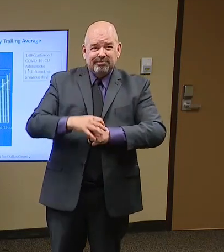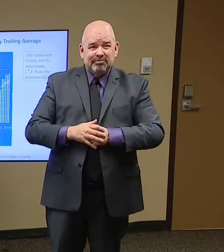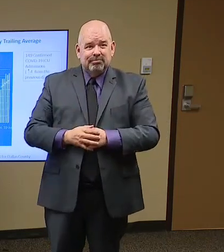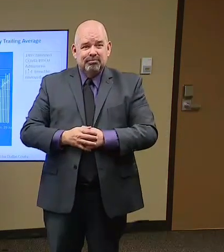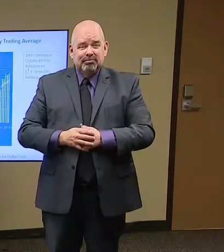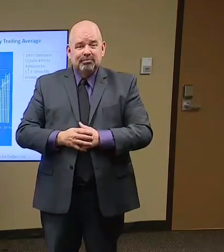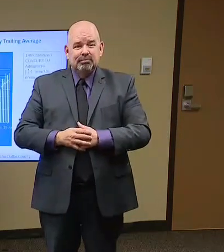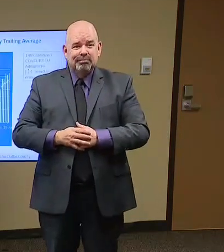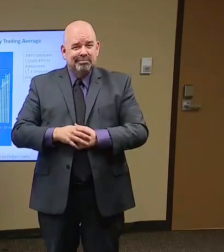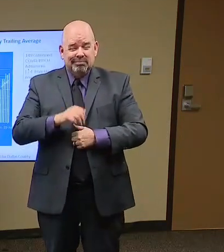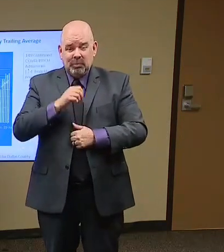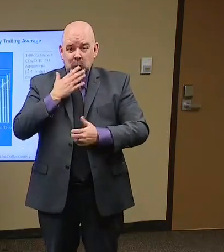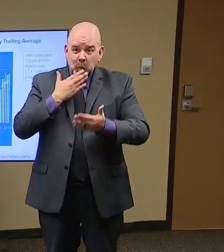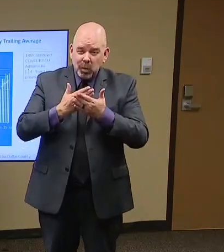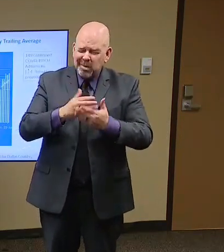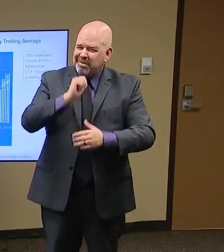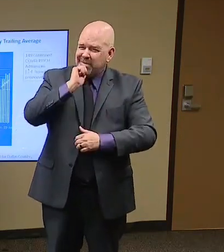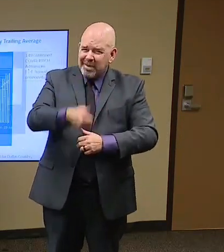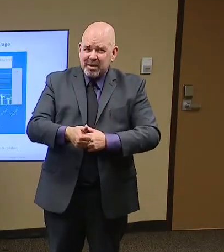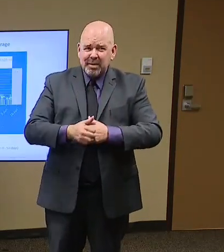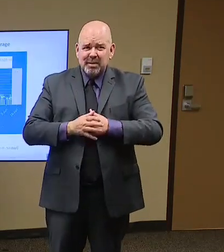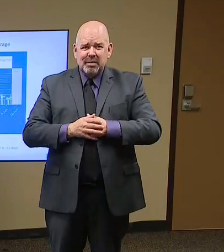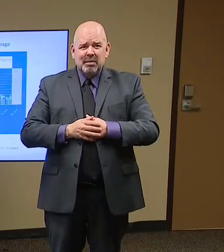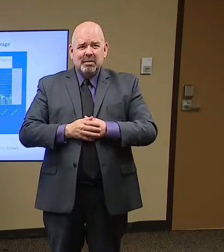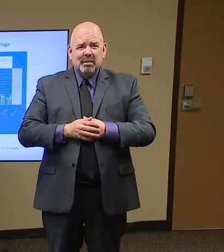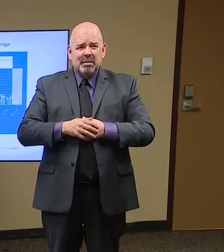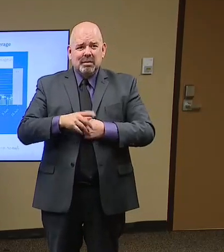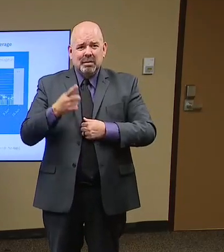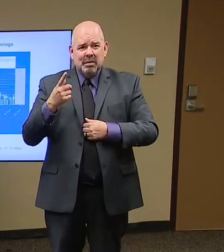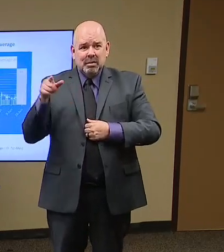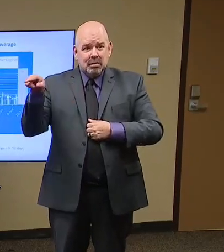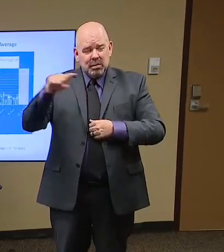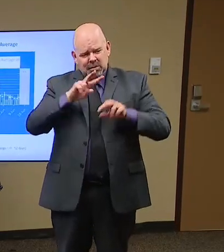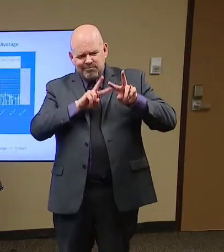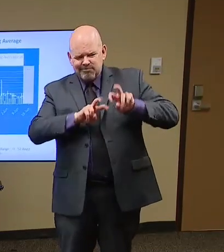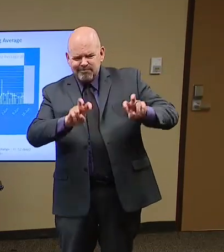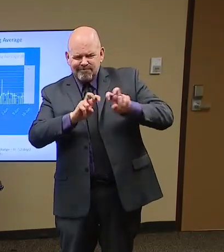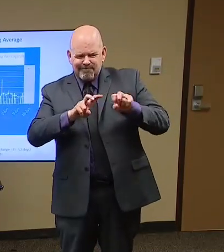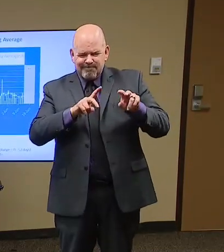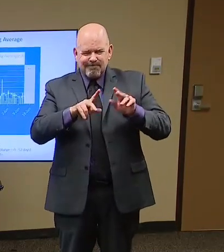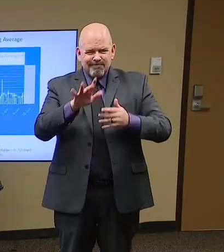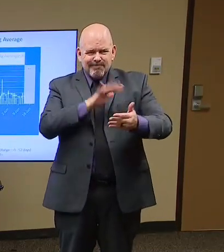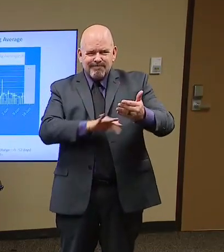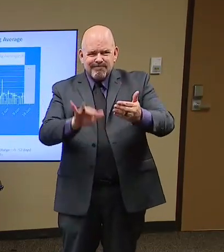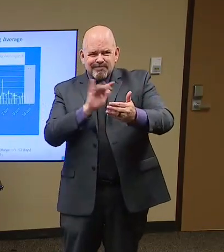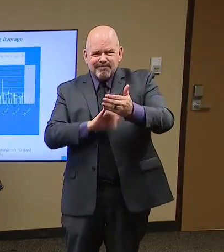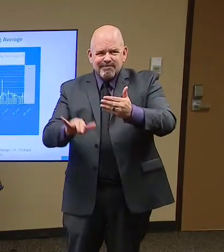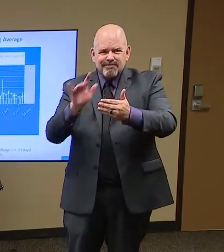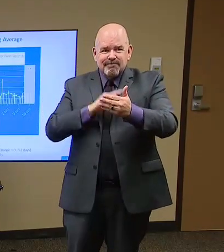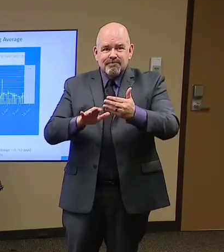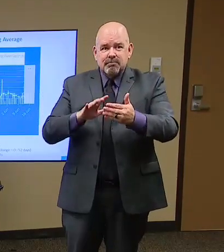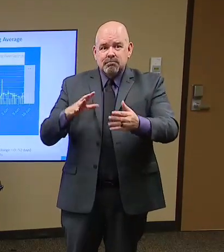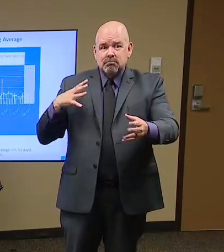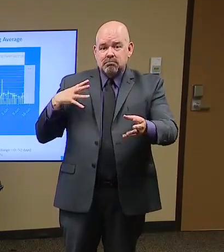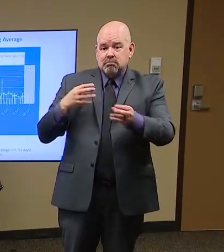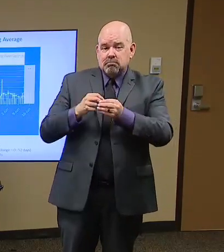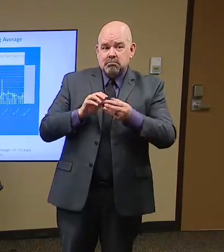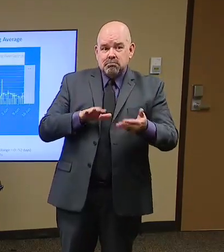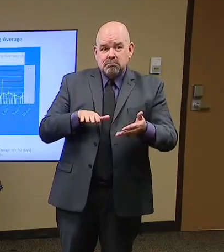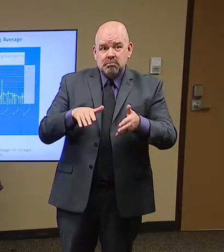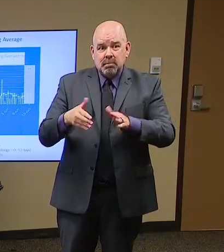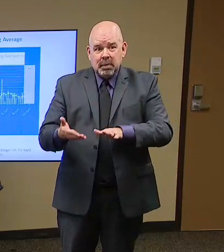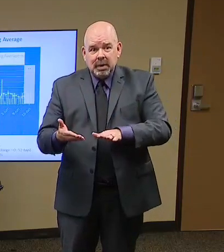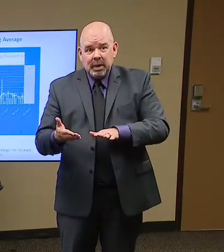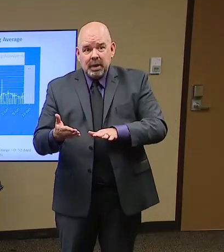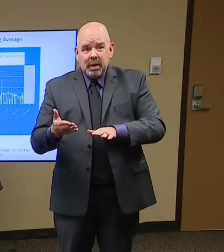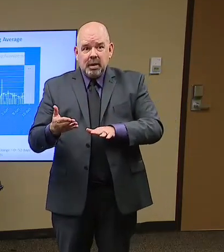healthcare setting. Next slide. This is the number of deaths. This, you know, we have some lagging behind that.